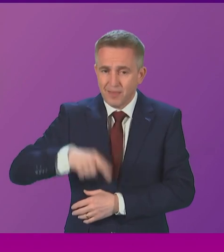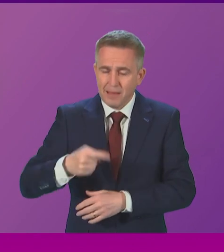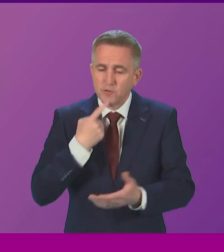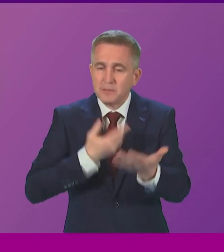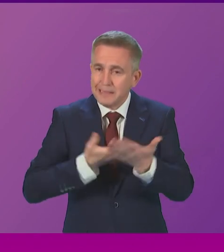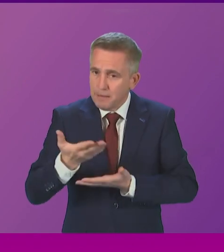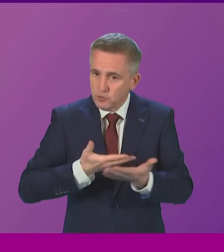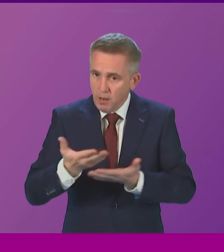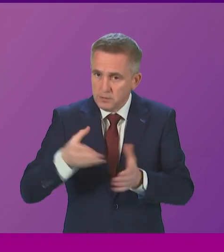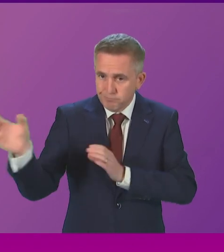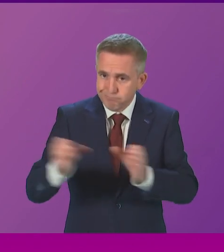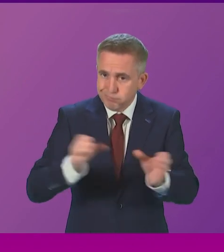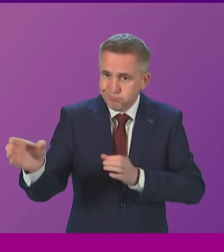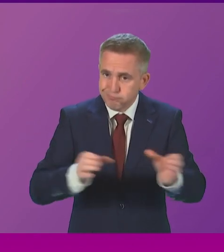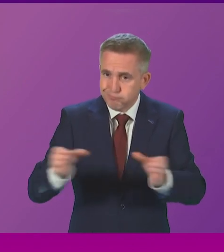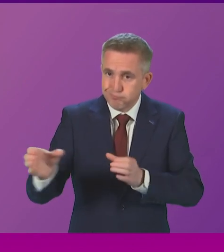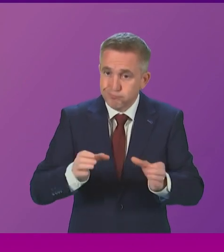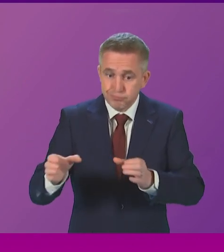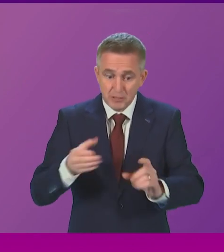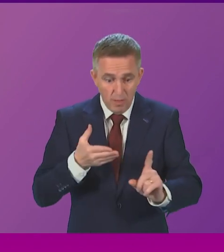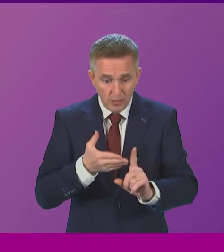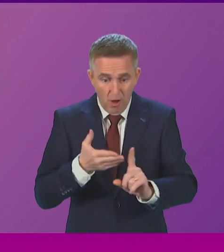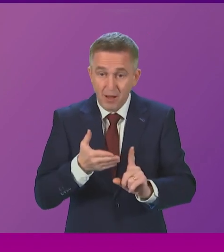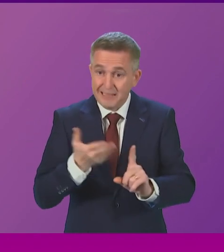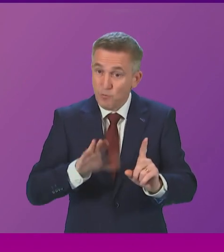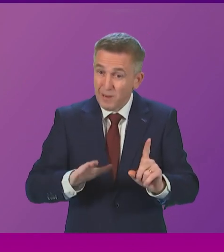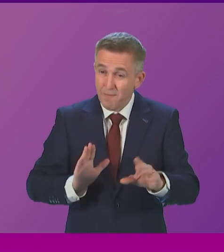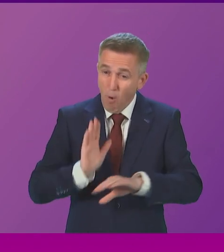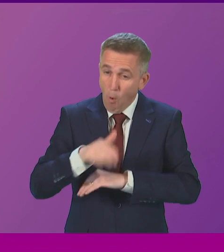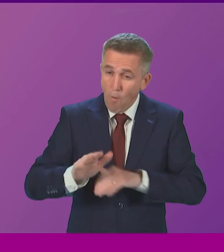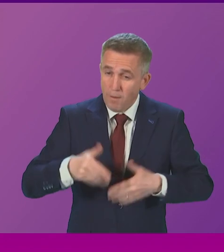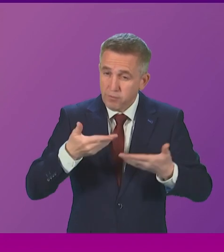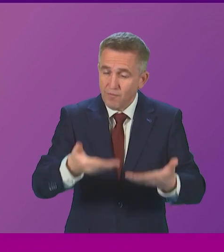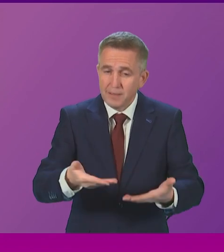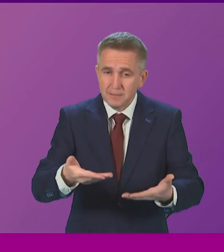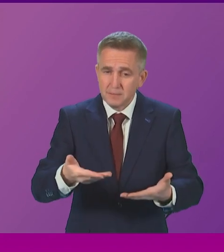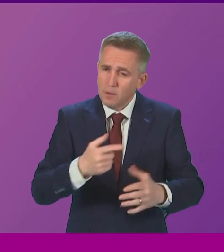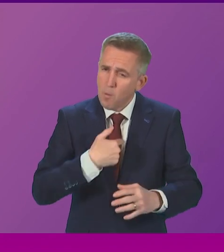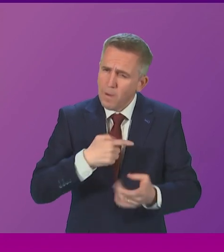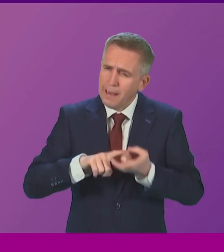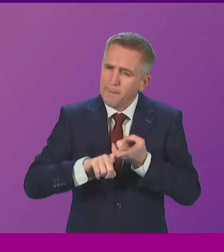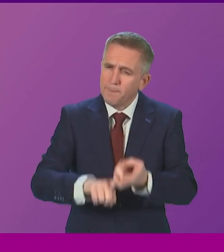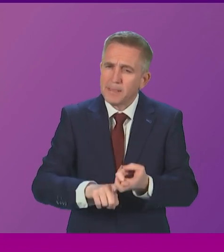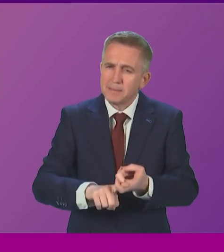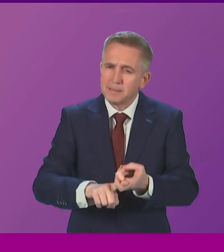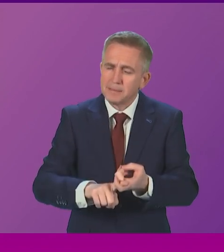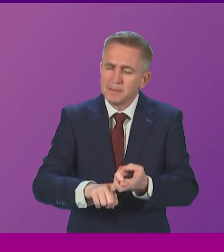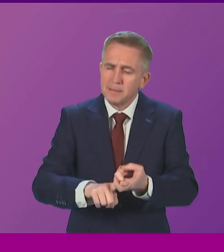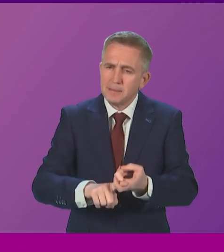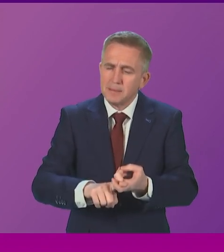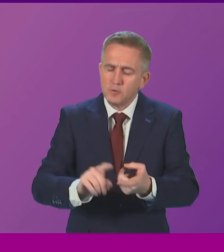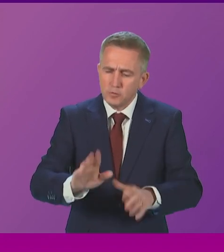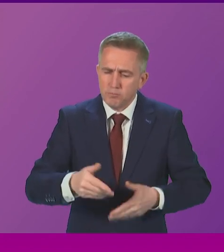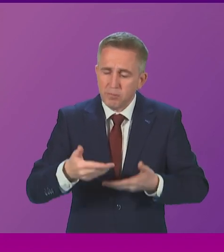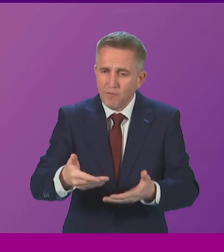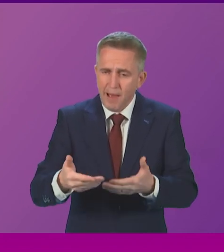exceeding our programme for government commitment to support the recruitment of 80 such posts. We're committed to meeting our programme government commitment to